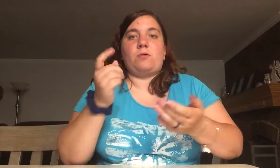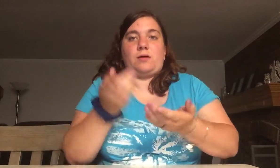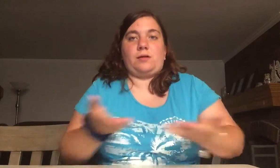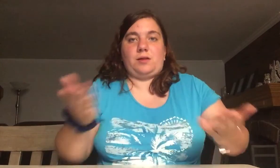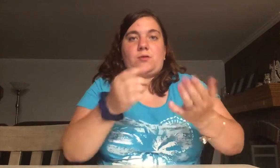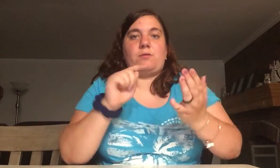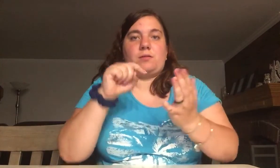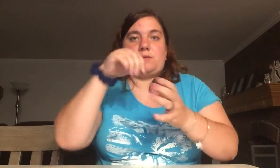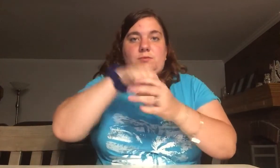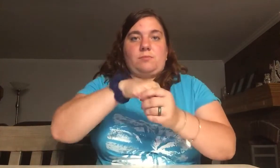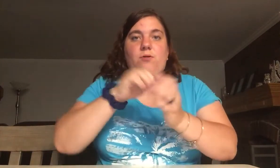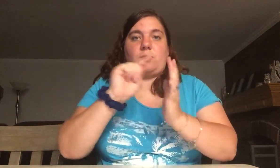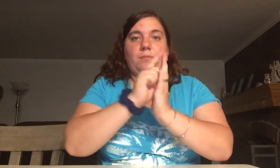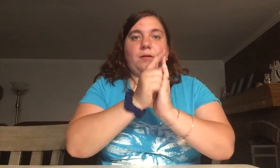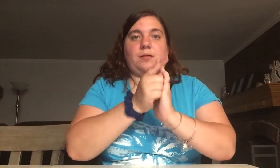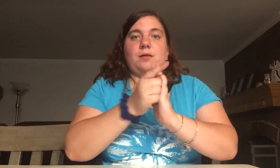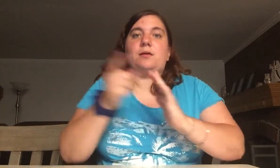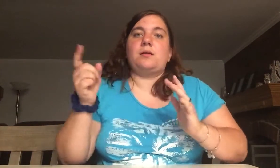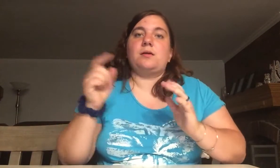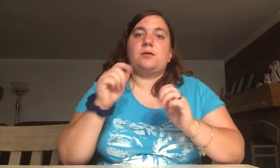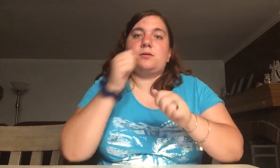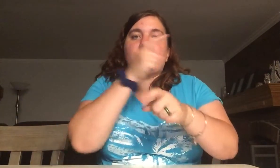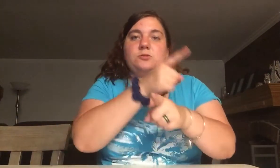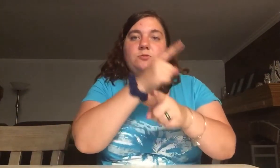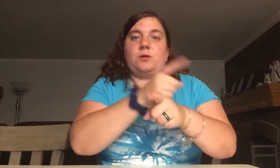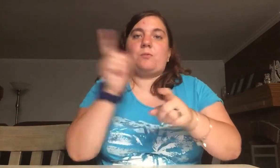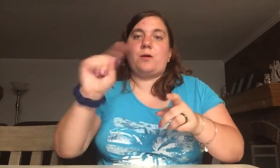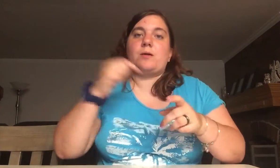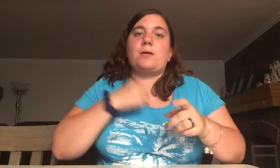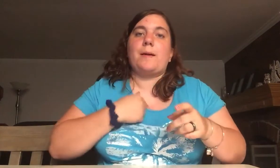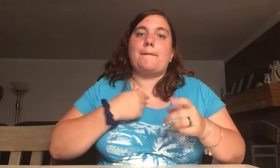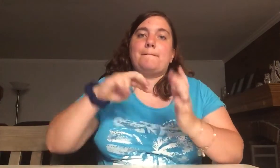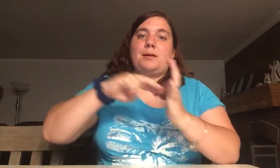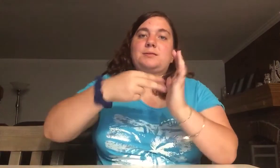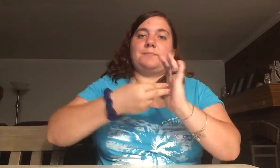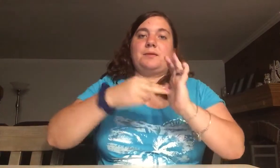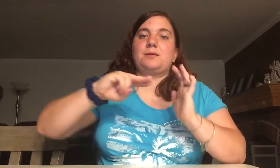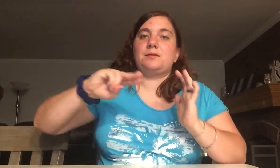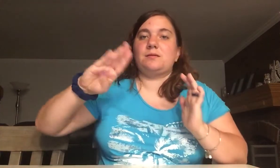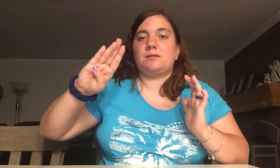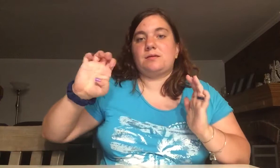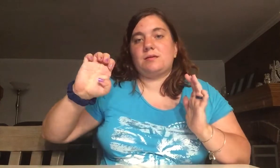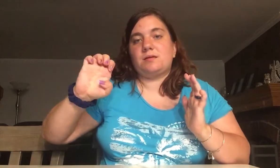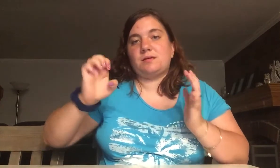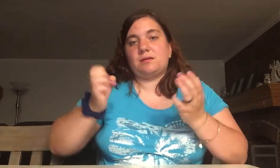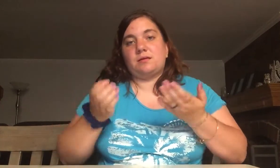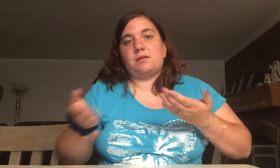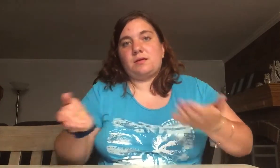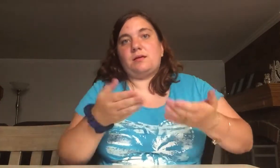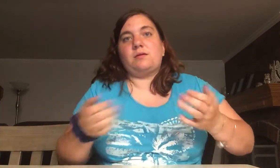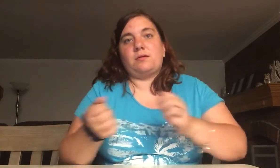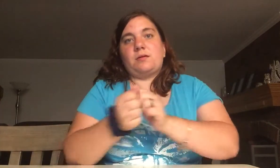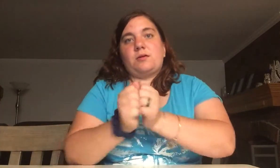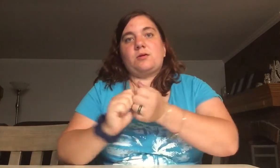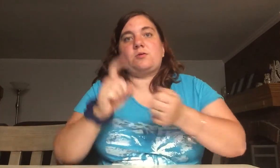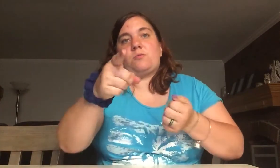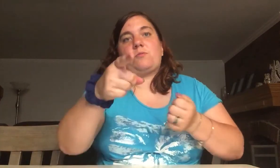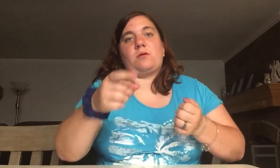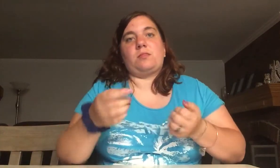here in this moment is where I'm meant to be. Here with